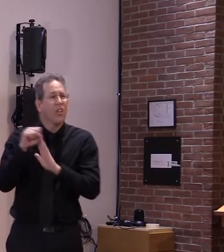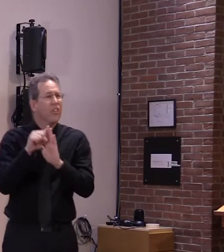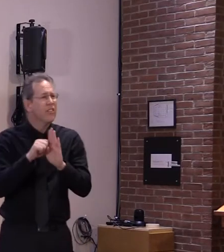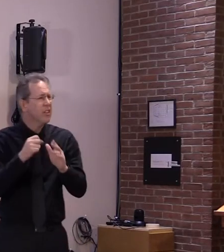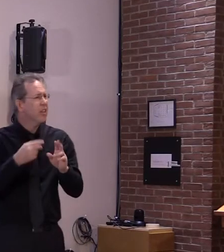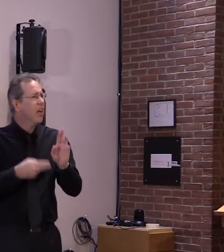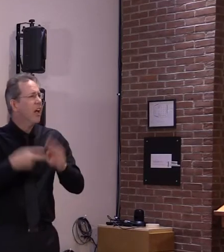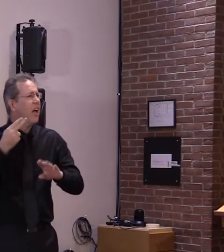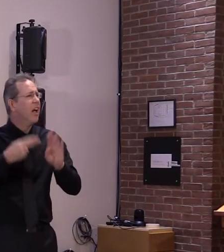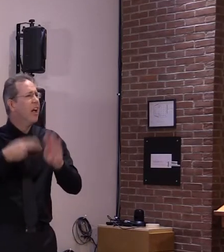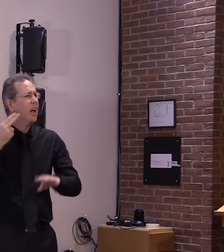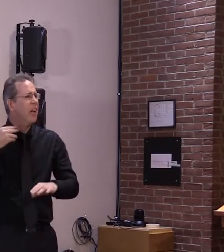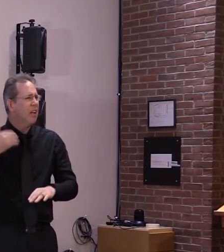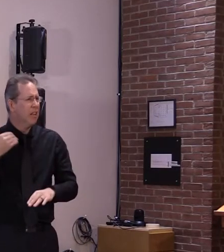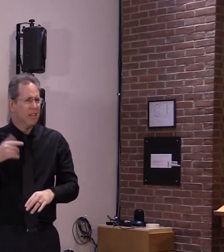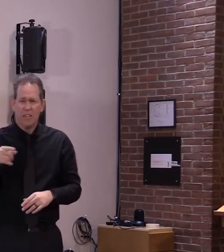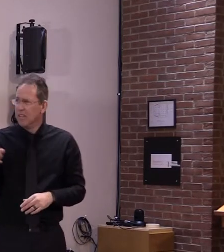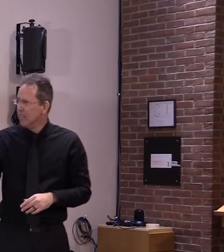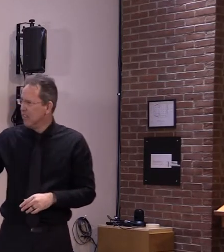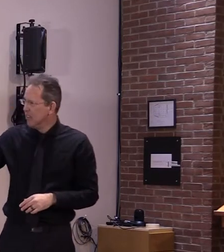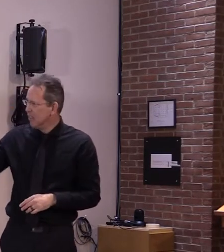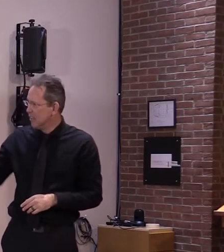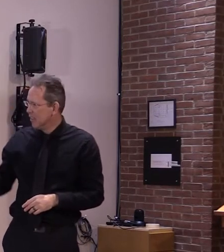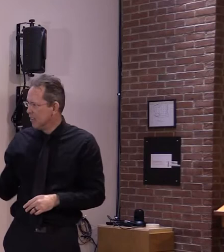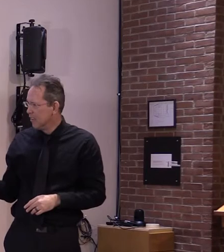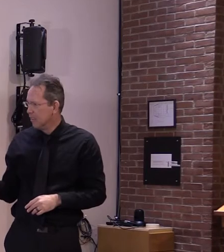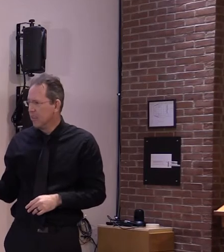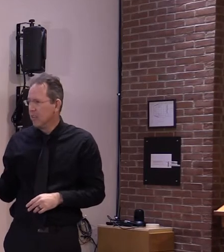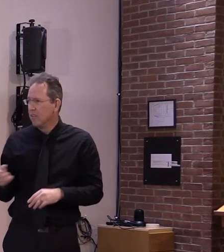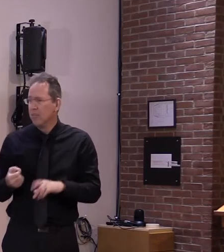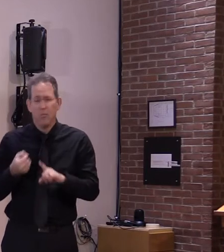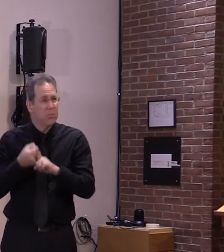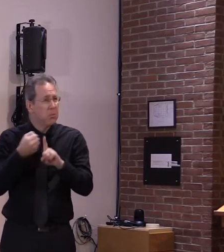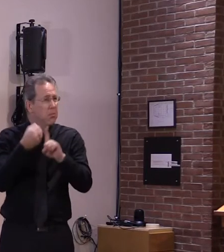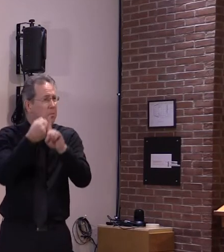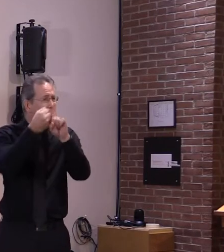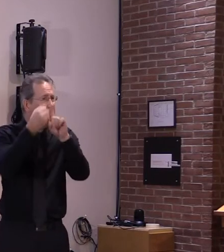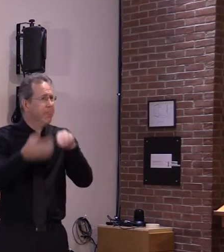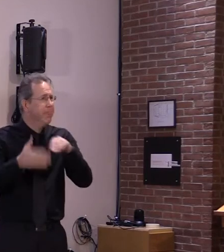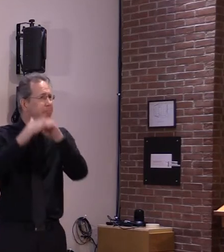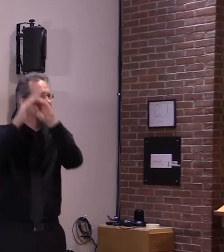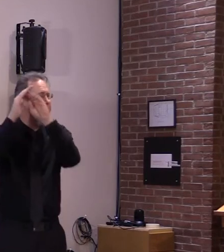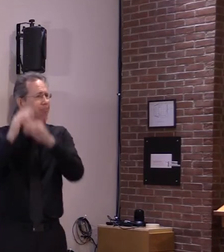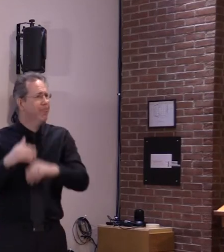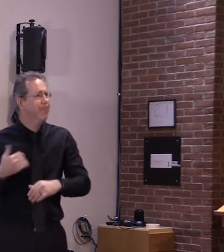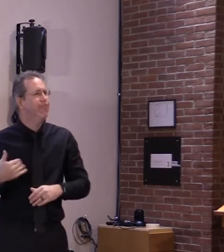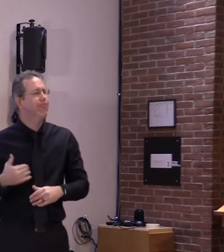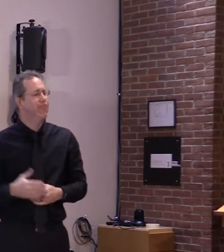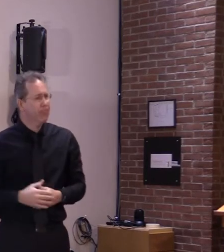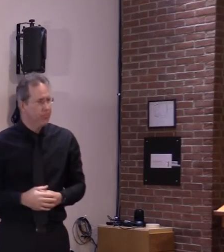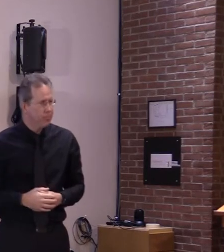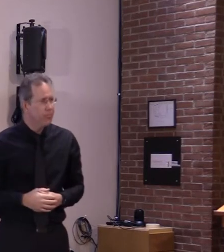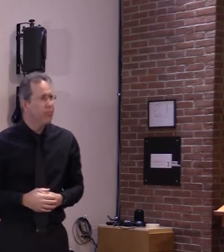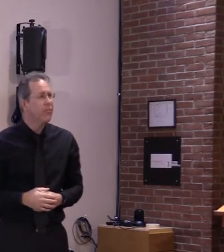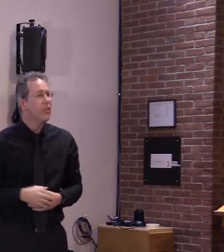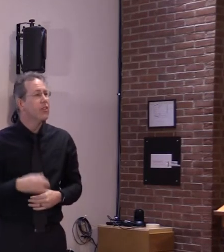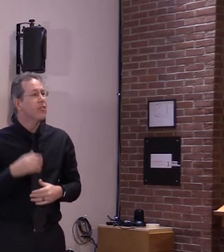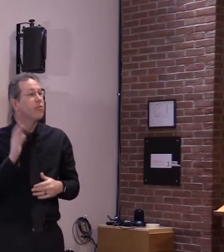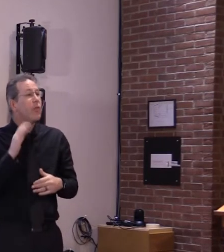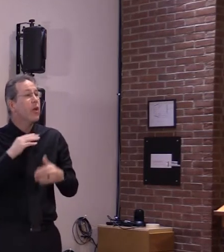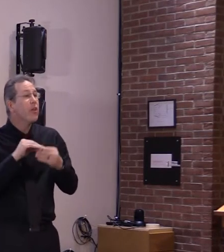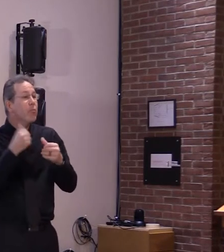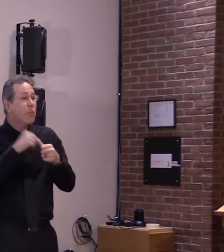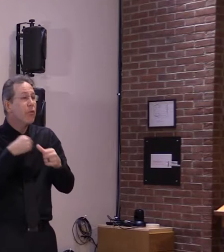time and similarly if we measure the same seven to 19 day period following the canadian thanksgiving you can see